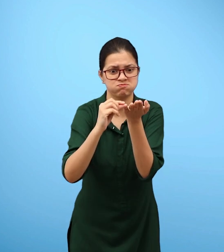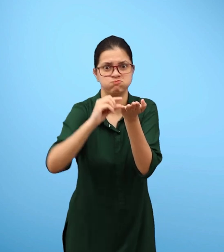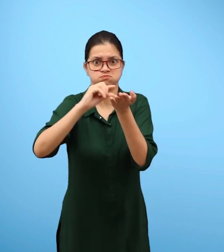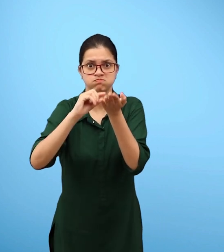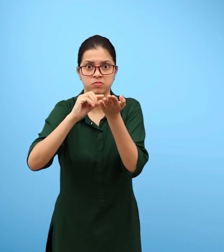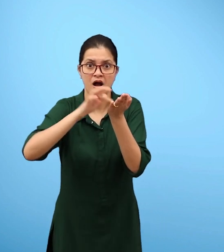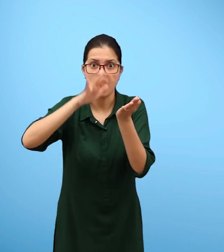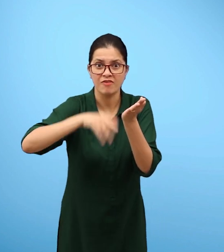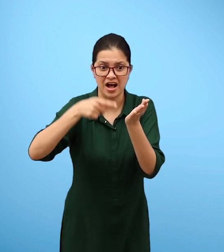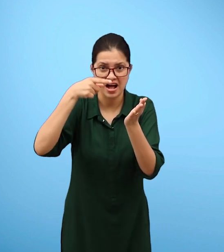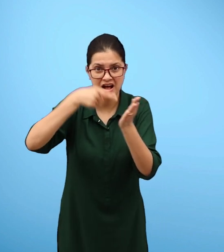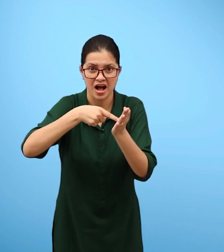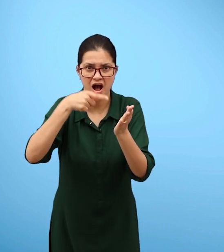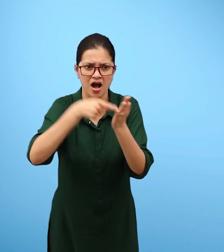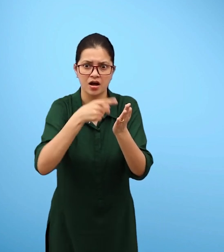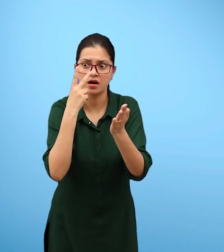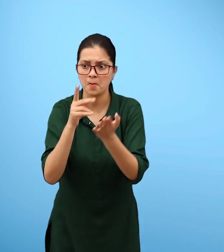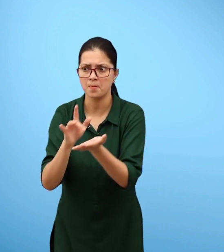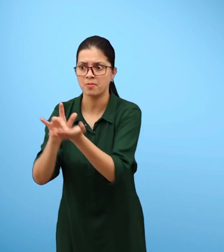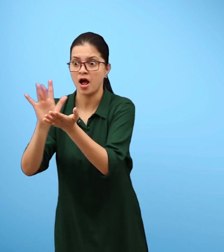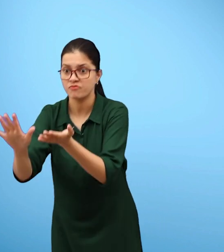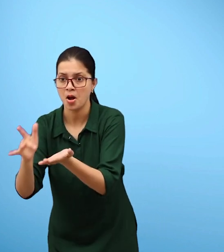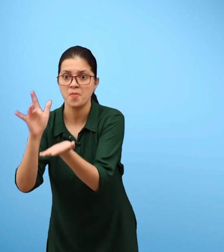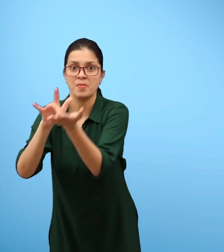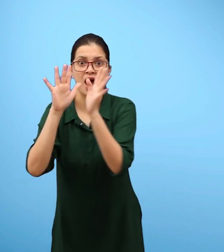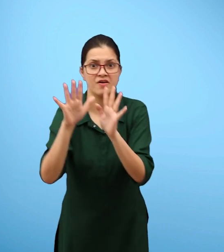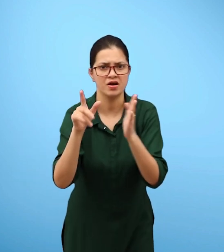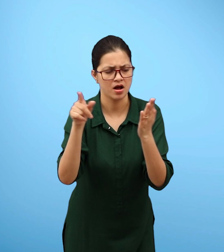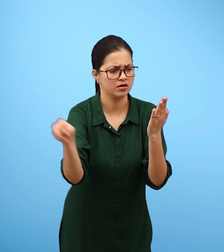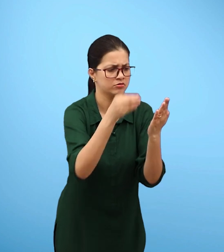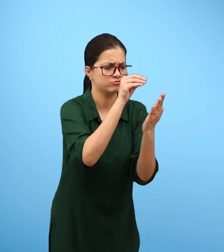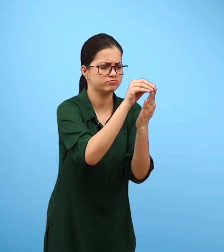Take a map of your city or town and try to identify regions in the map